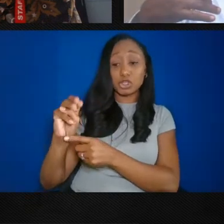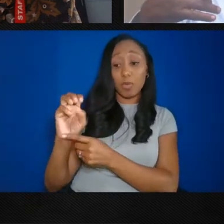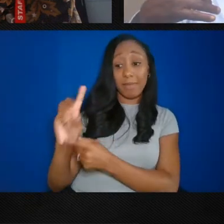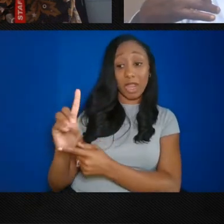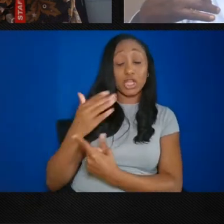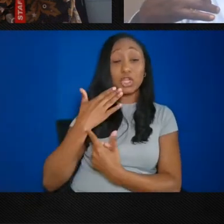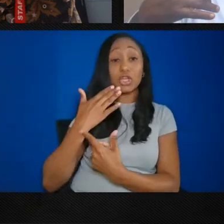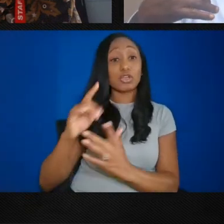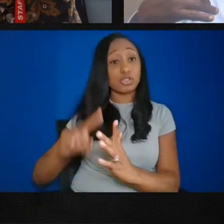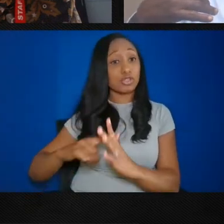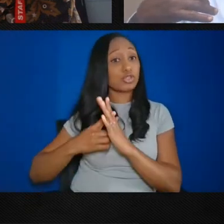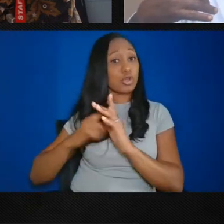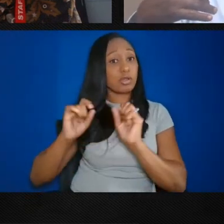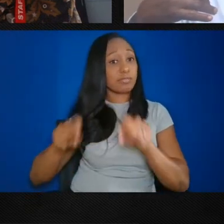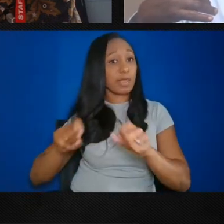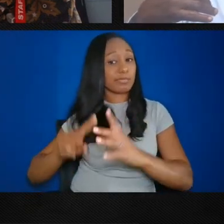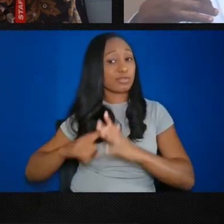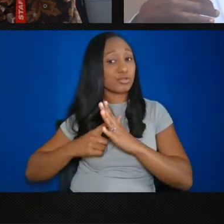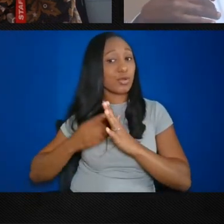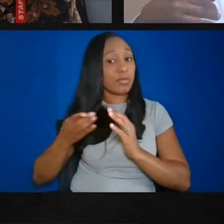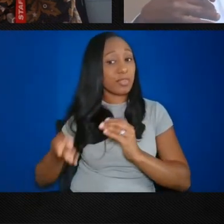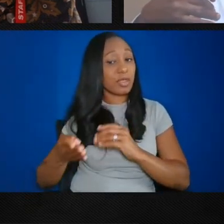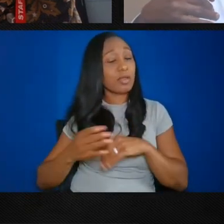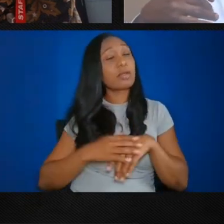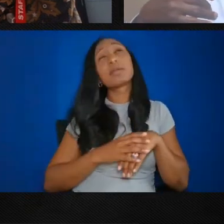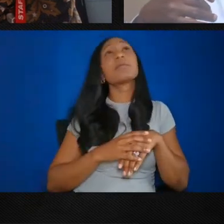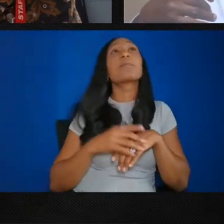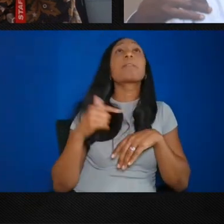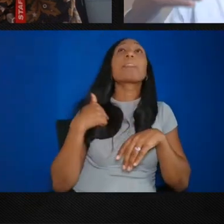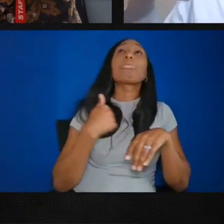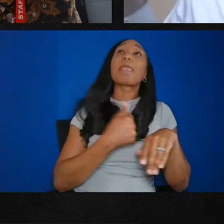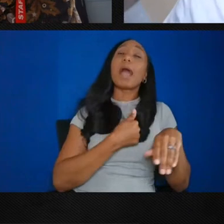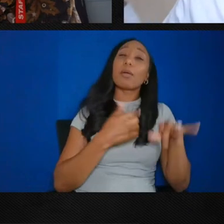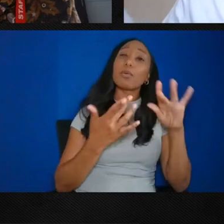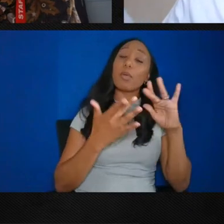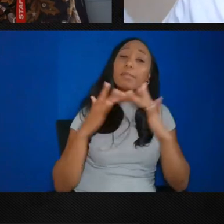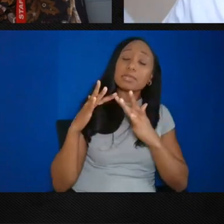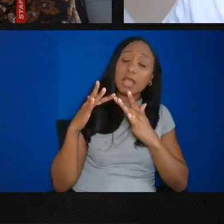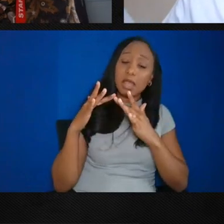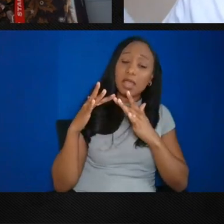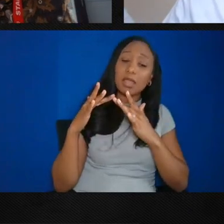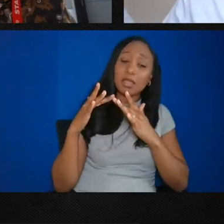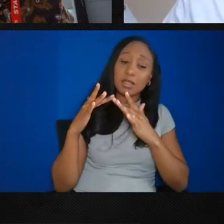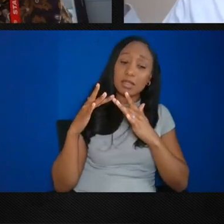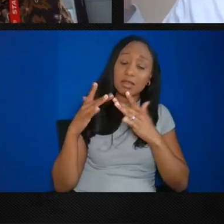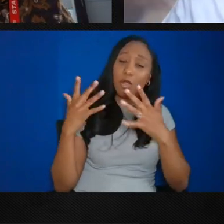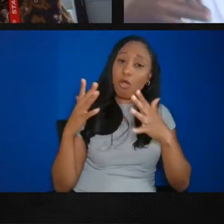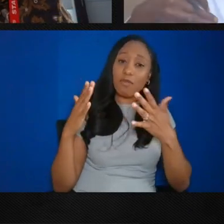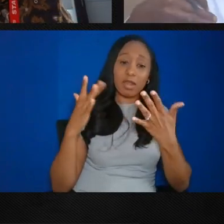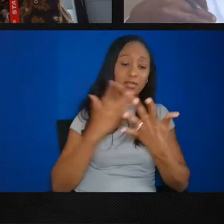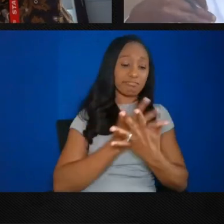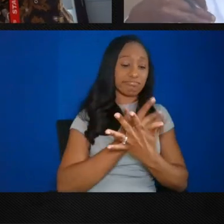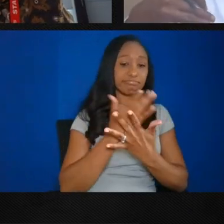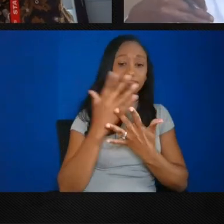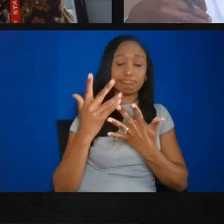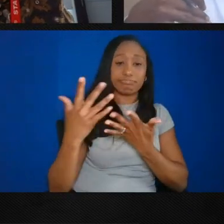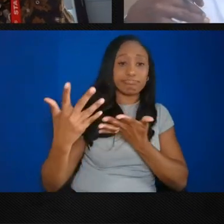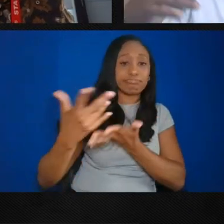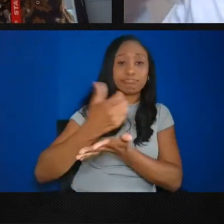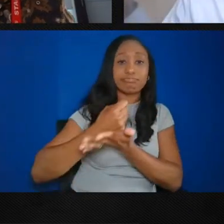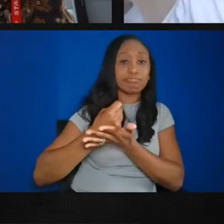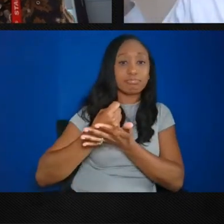and particularly our site, is in the Pratt Archives, Blacks of the